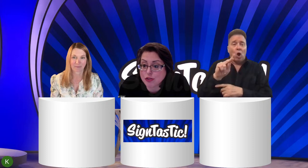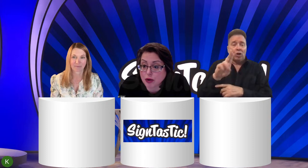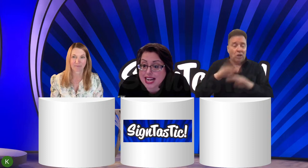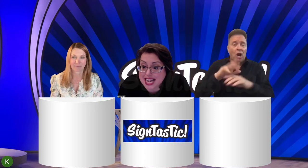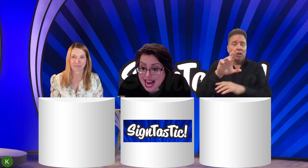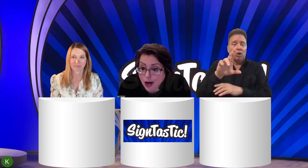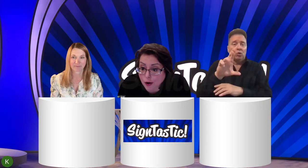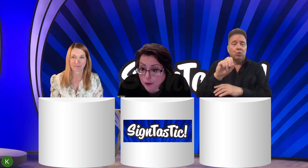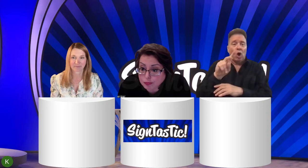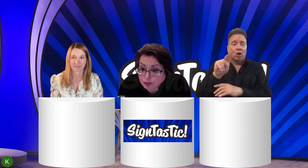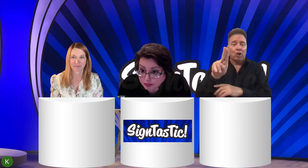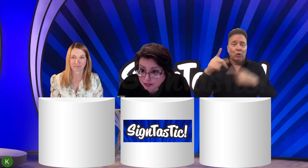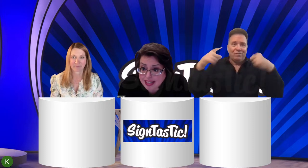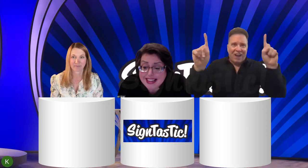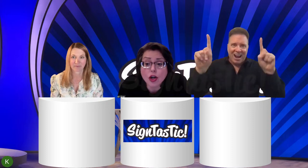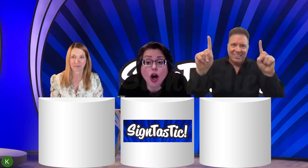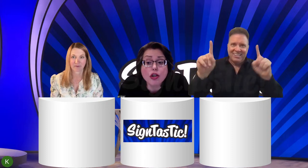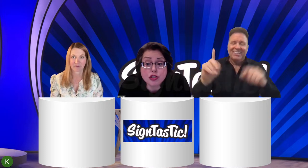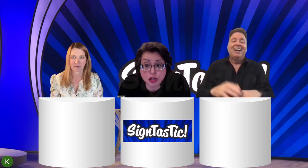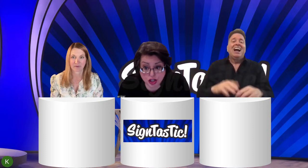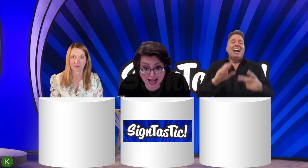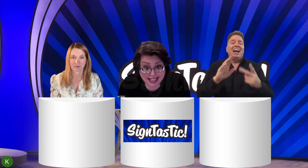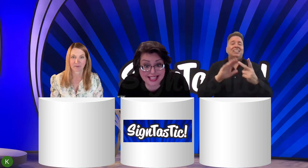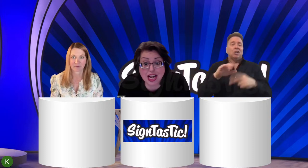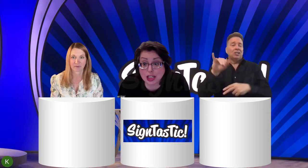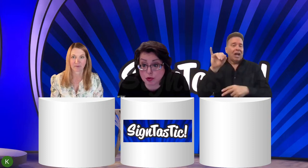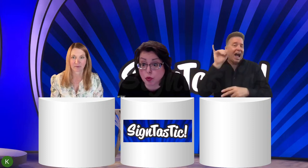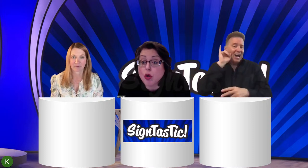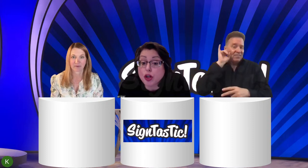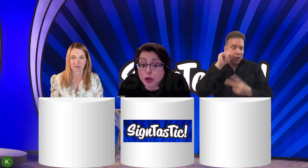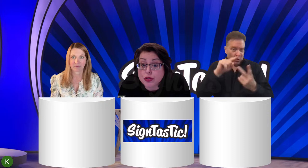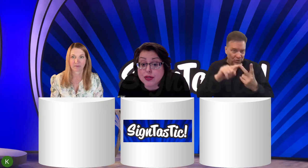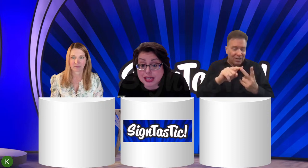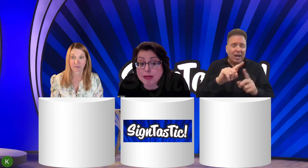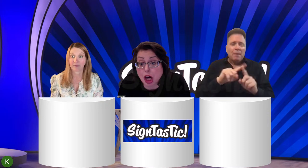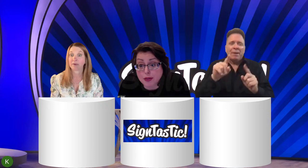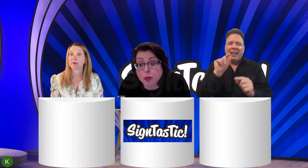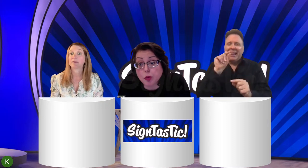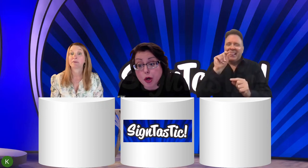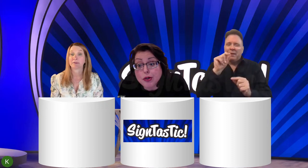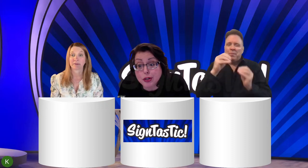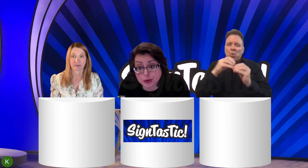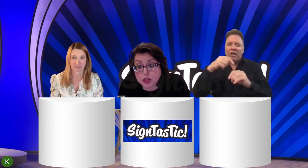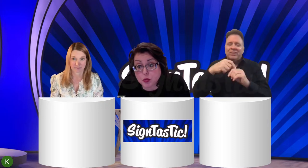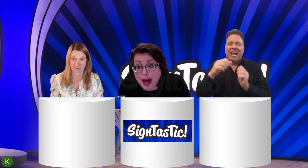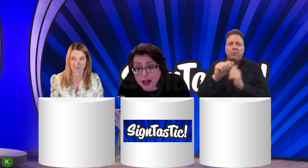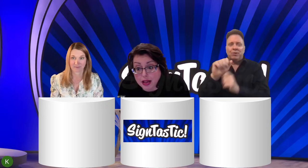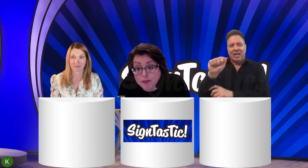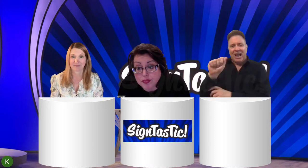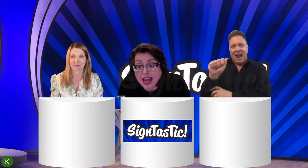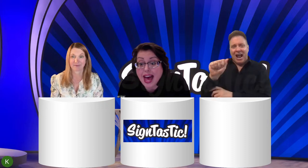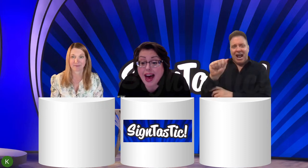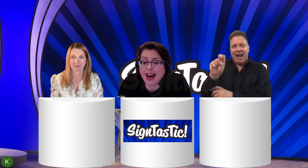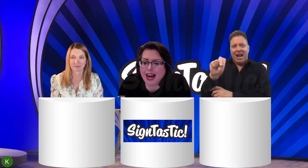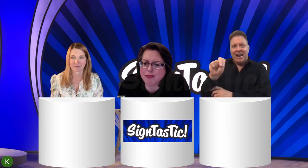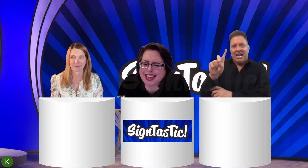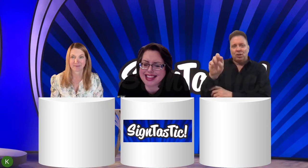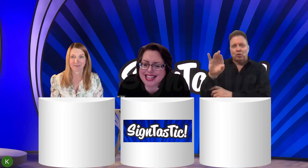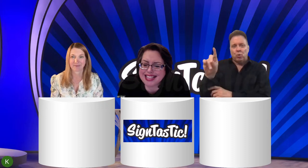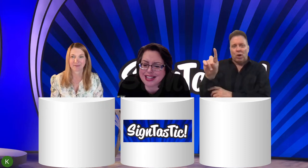right now, they're also chatting with Roku. So it's going to be on the Roku as well. I think that